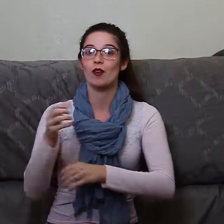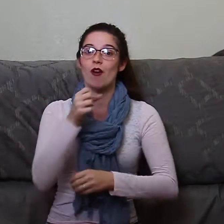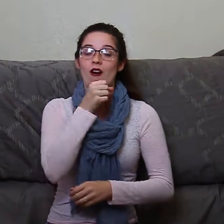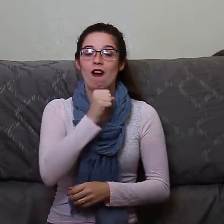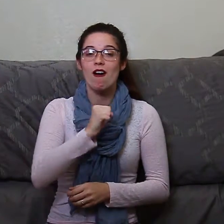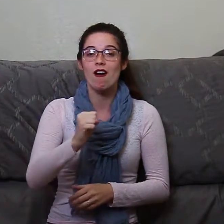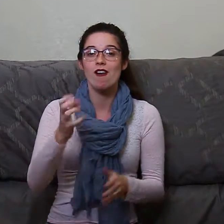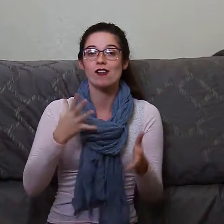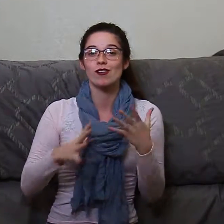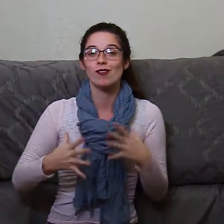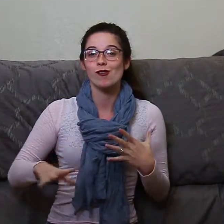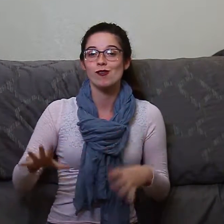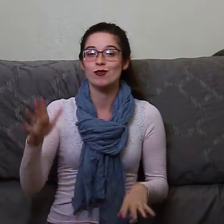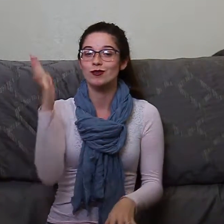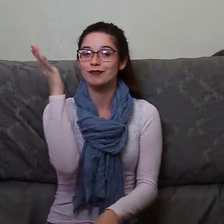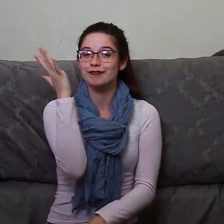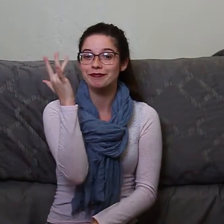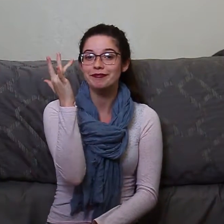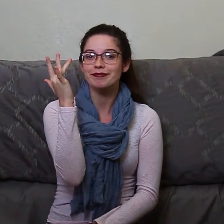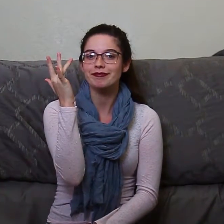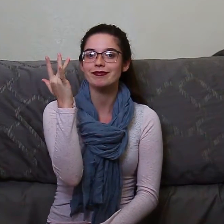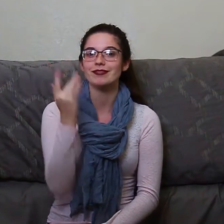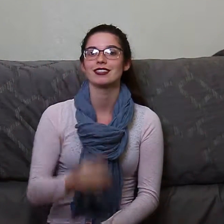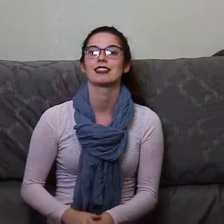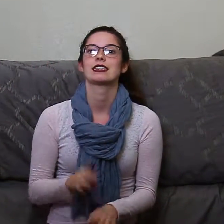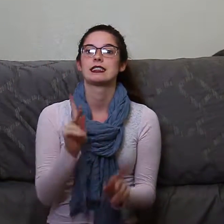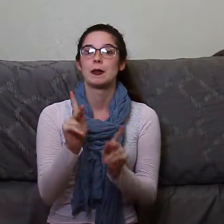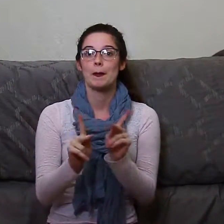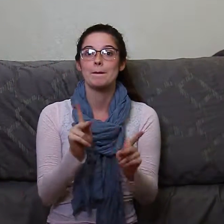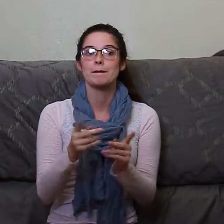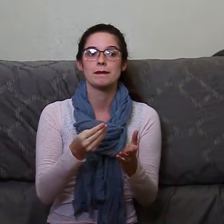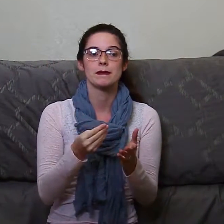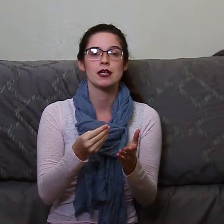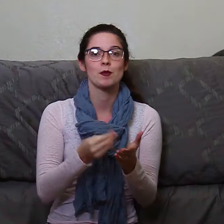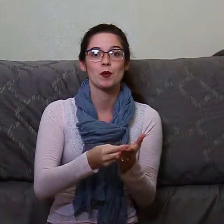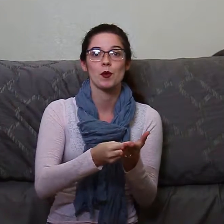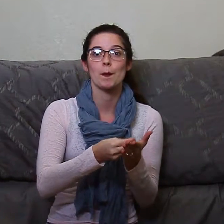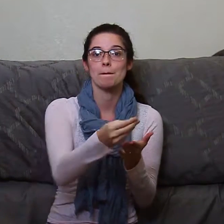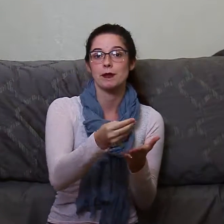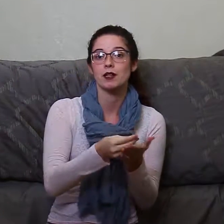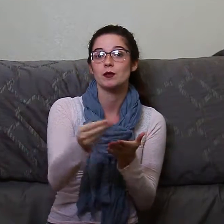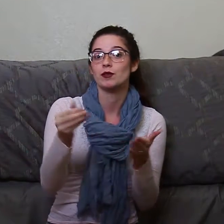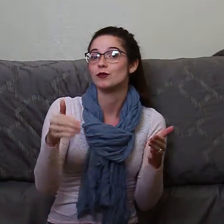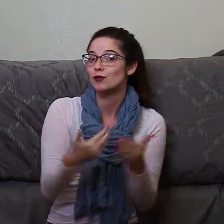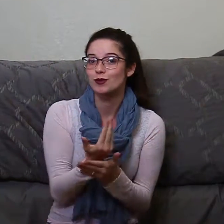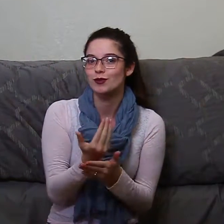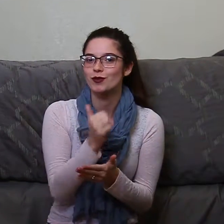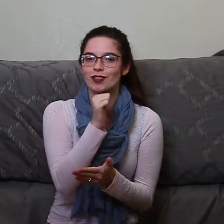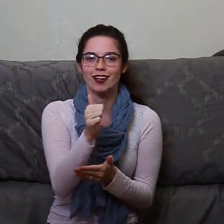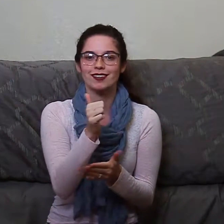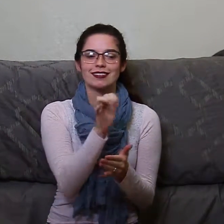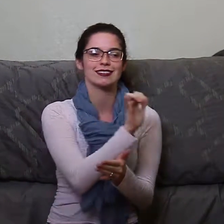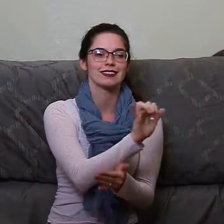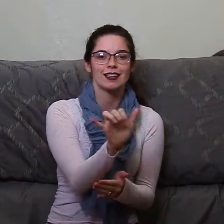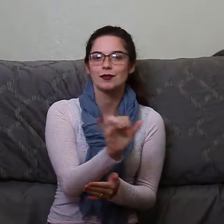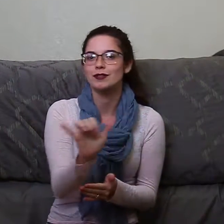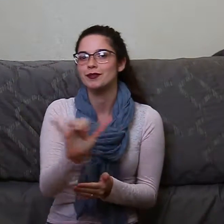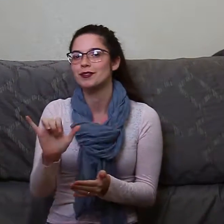and it makes the monetary retail world go round. And it's not just clothes. It's our homeware, our linens, our